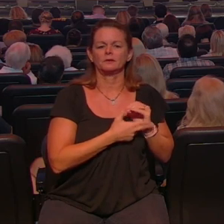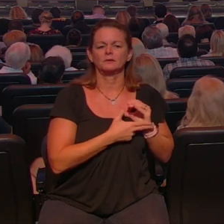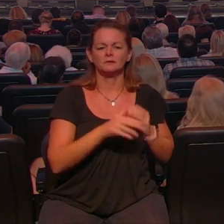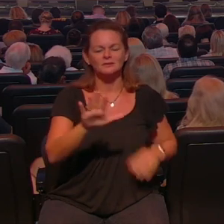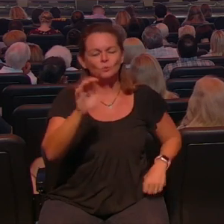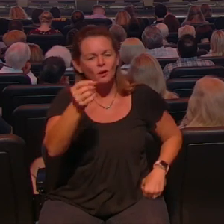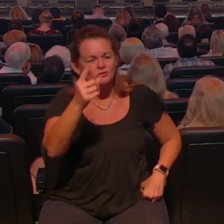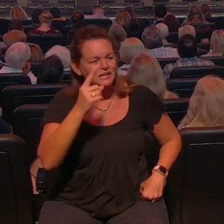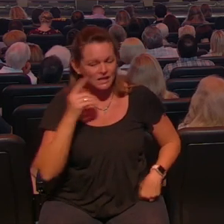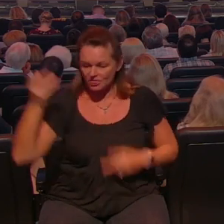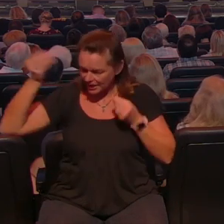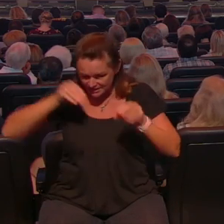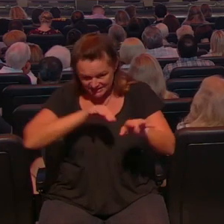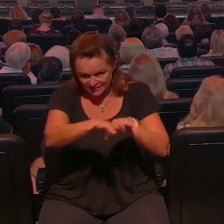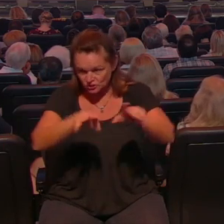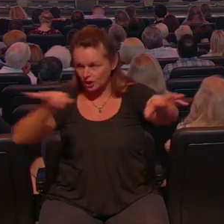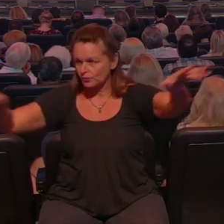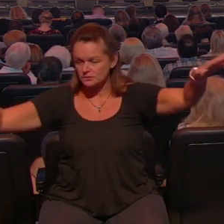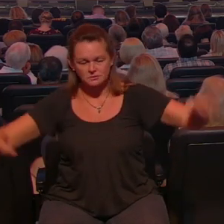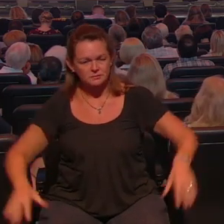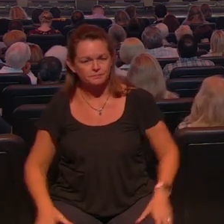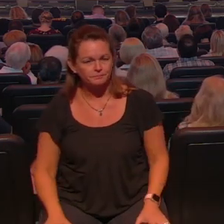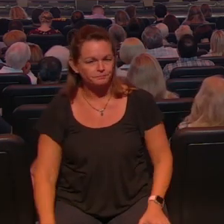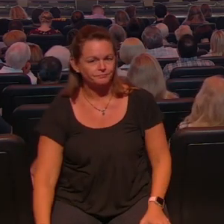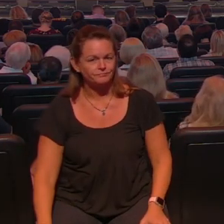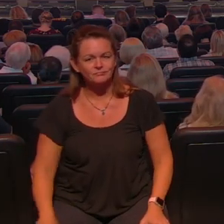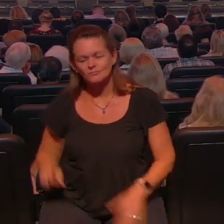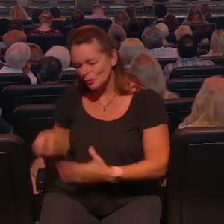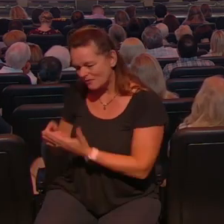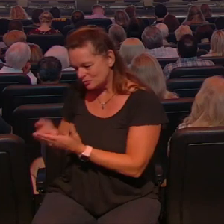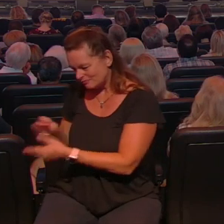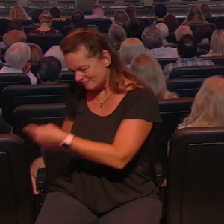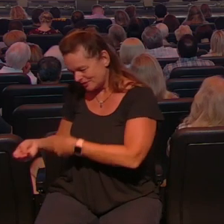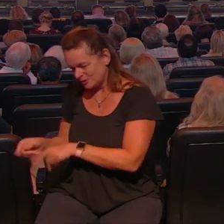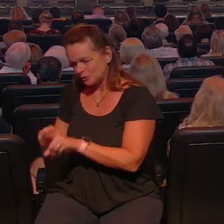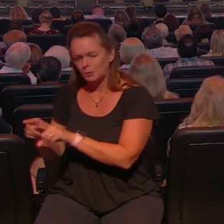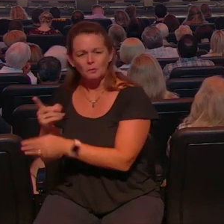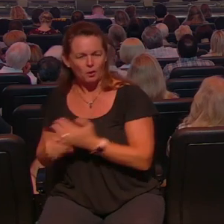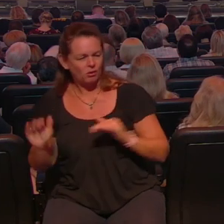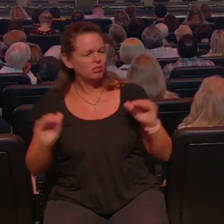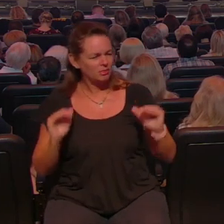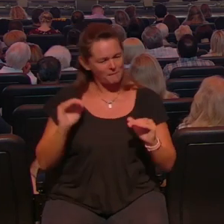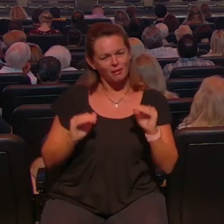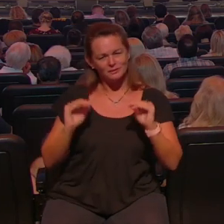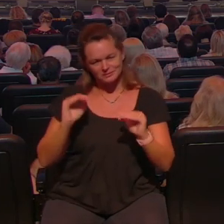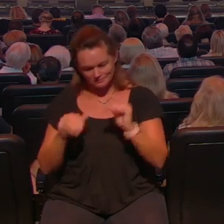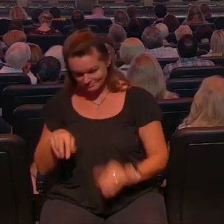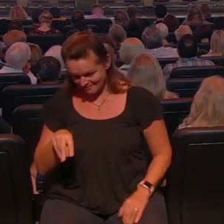many of you are generous but you've had a difficulty in managing your finances I really would